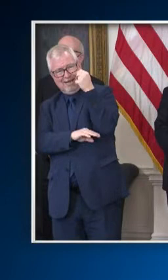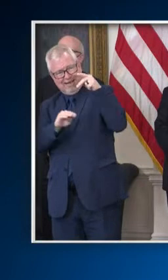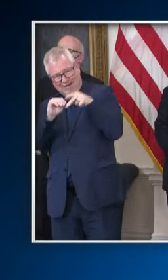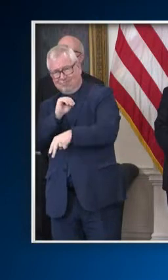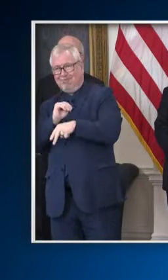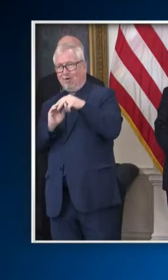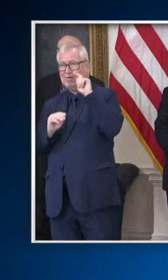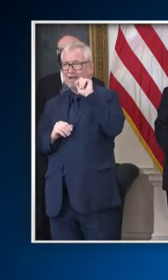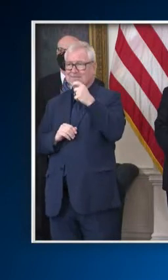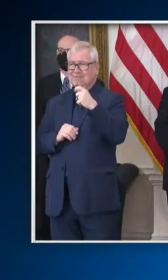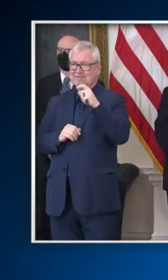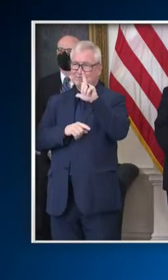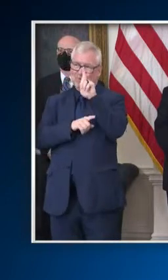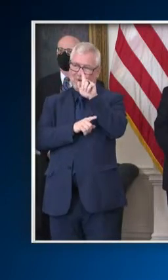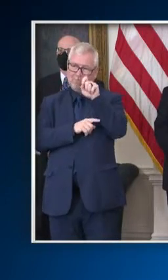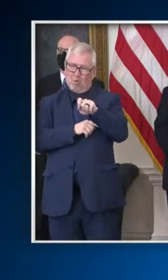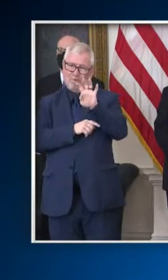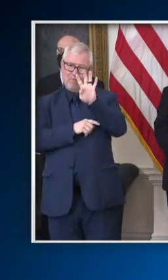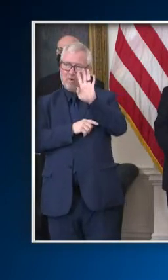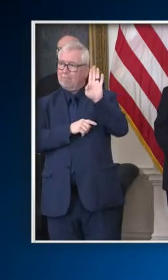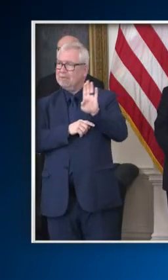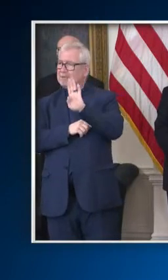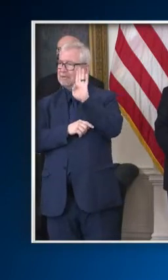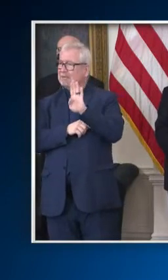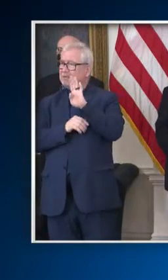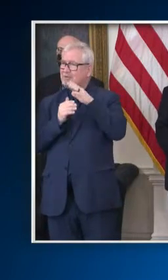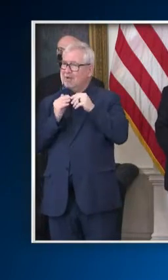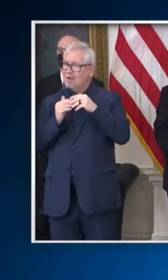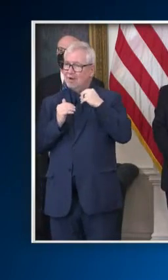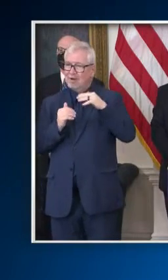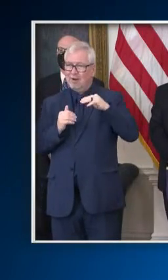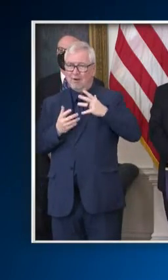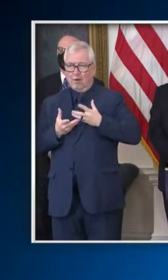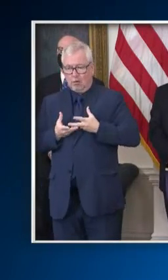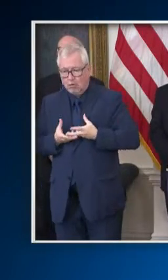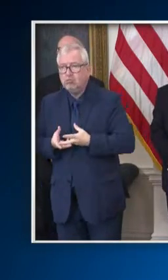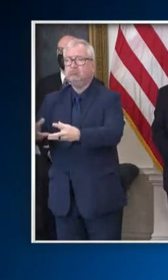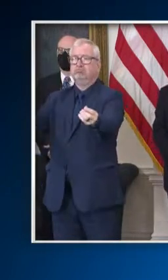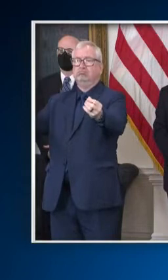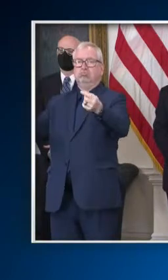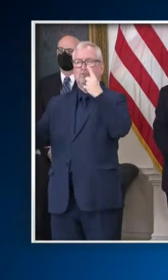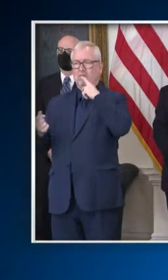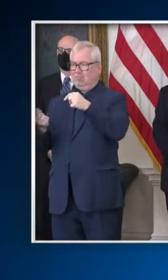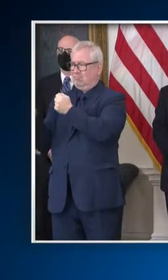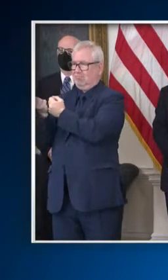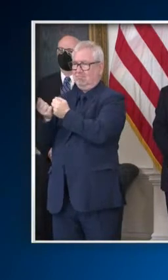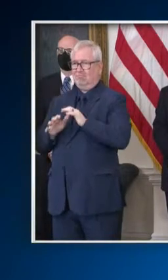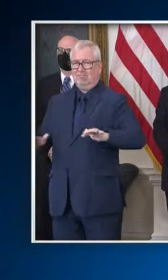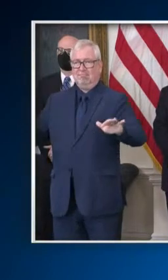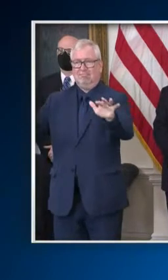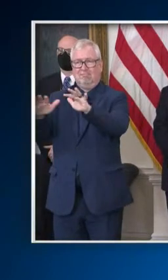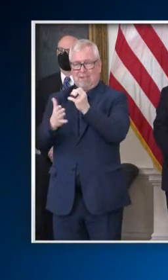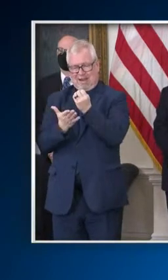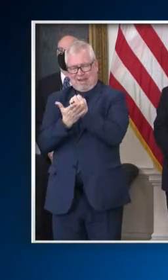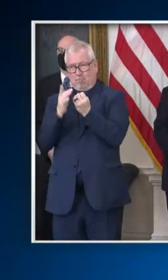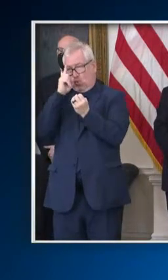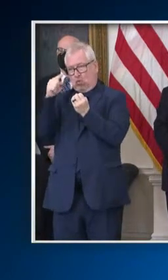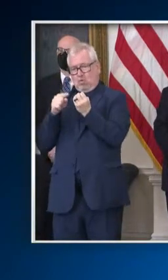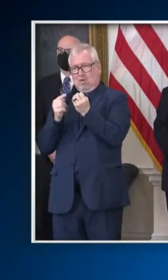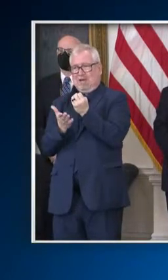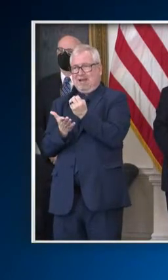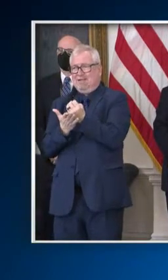in urgently needed tax relief and economic stimulus for struggling Maryland families,